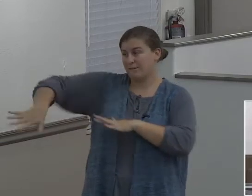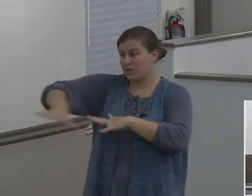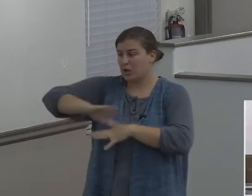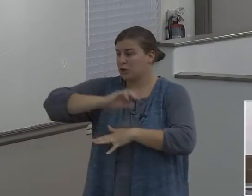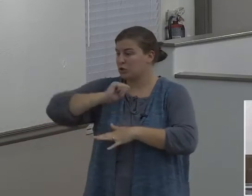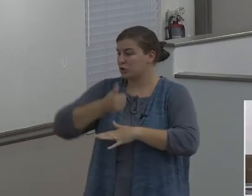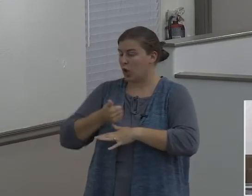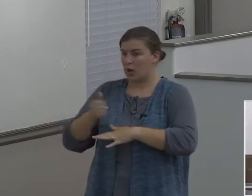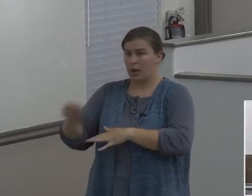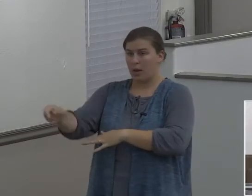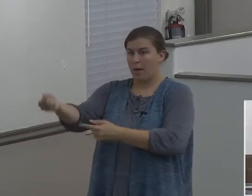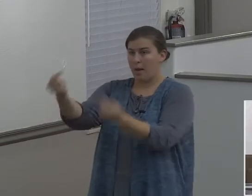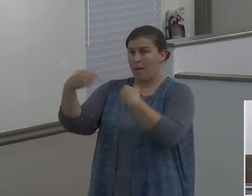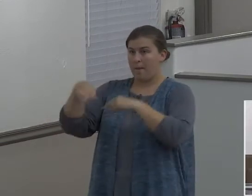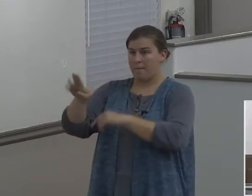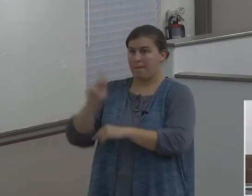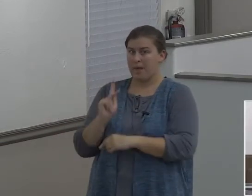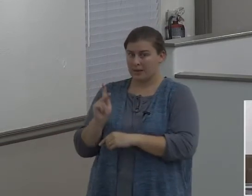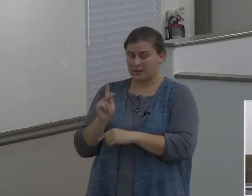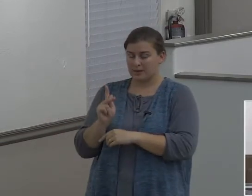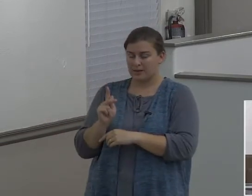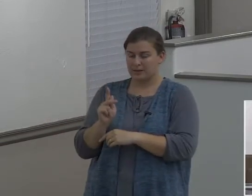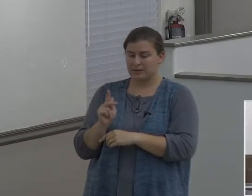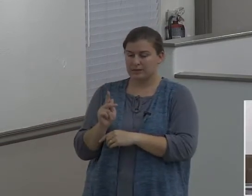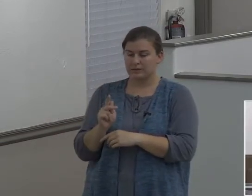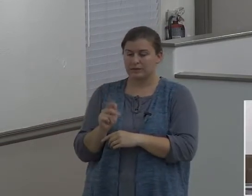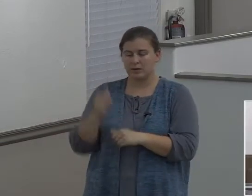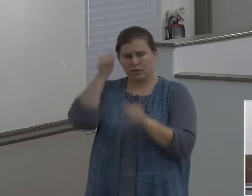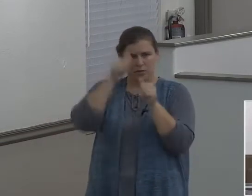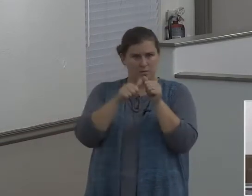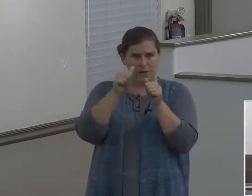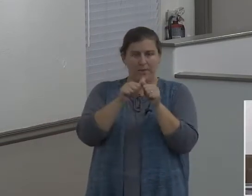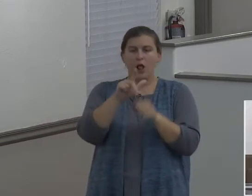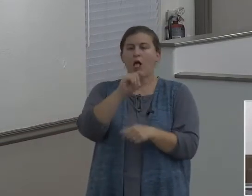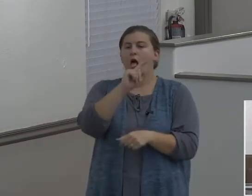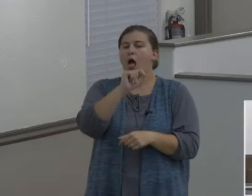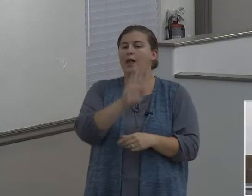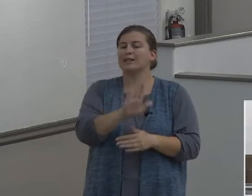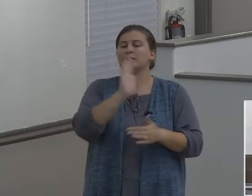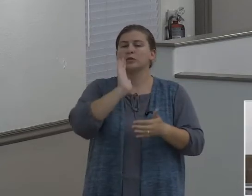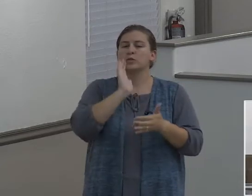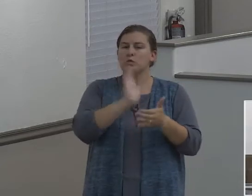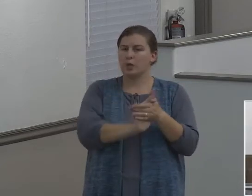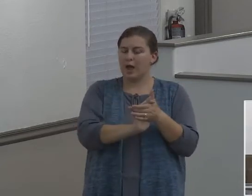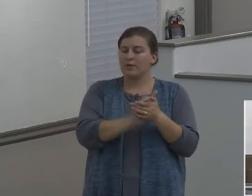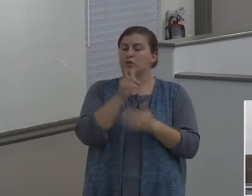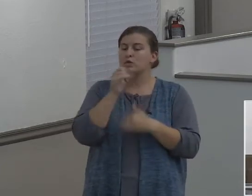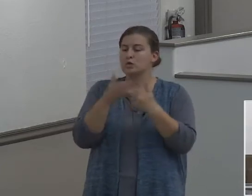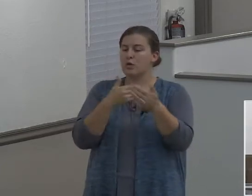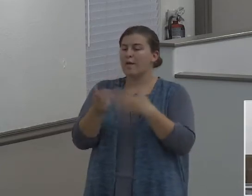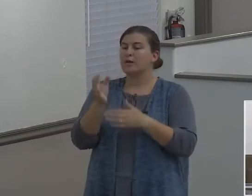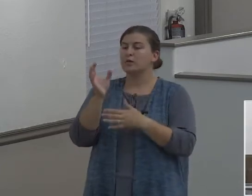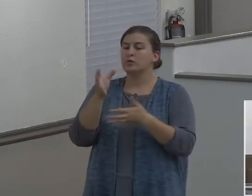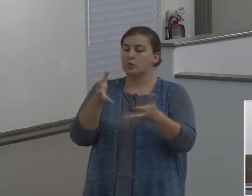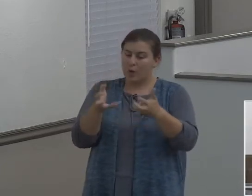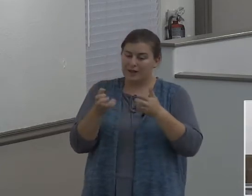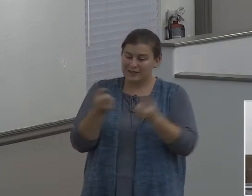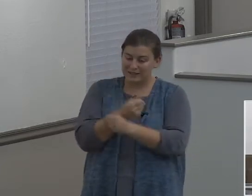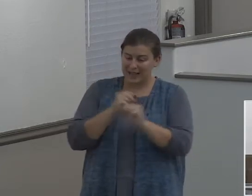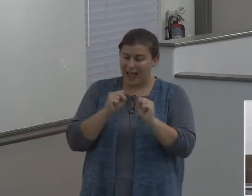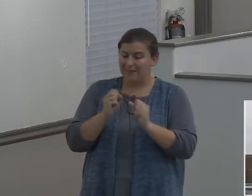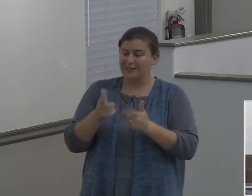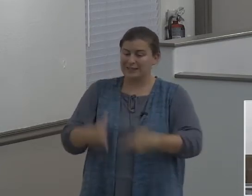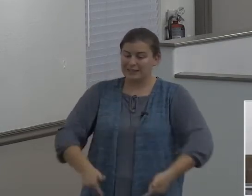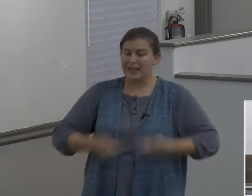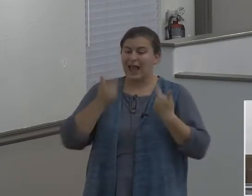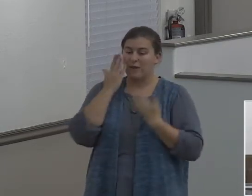wife. Whosoever shall seek to save his life shall lose it, and whosoever shall lose his life shall preserve it.